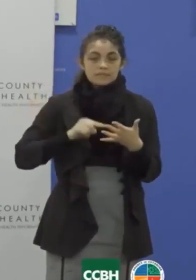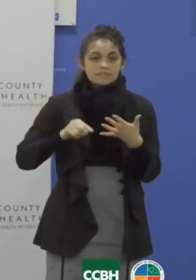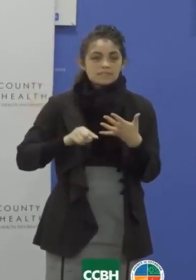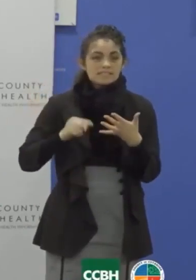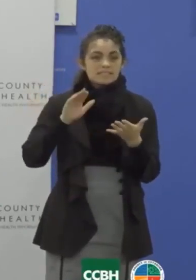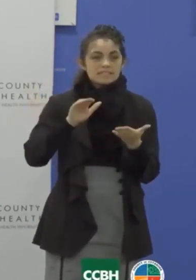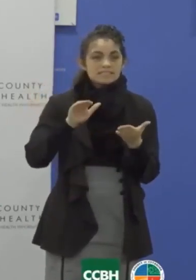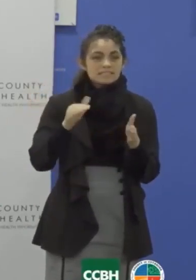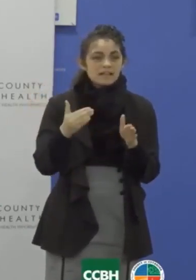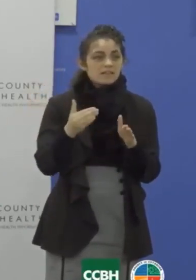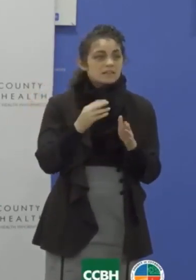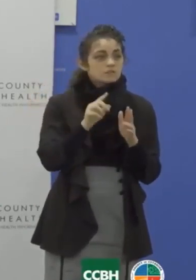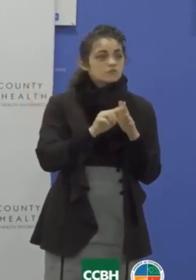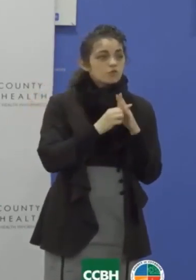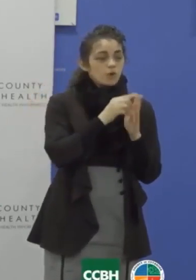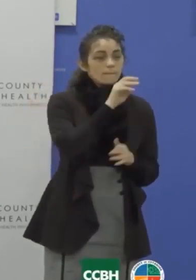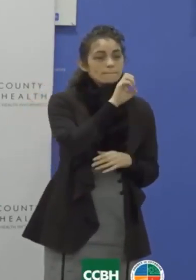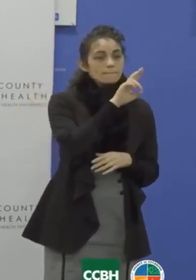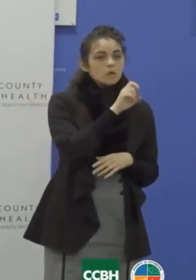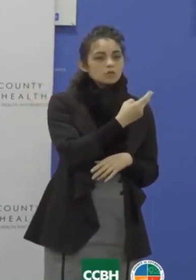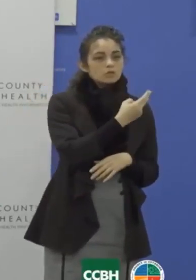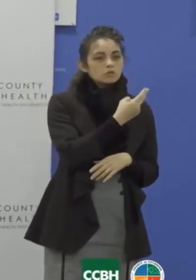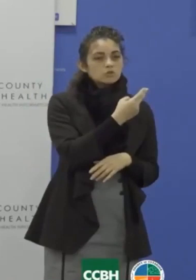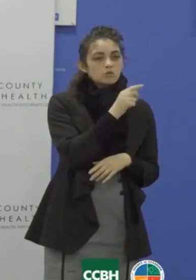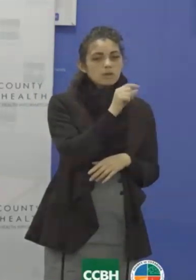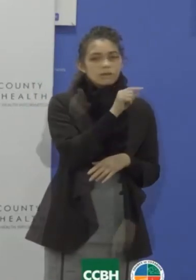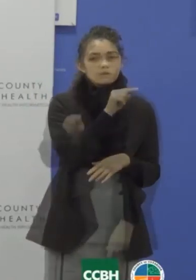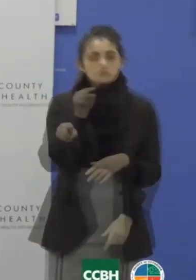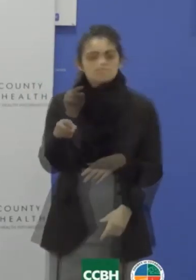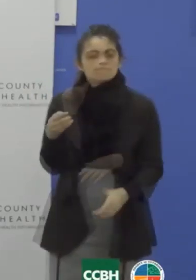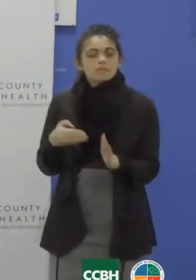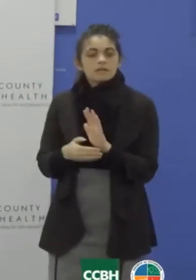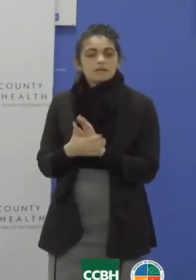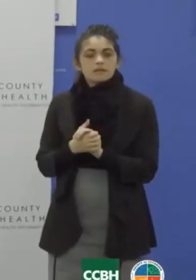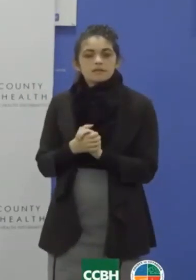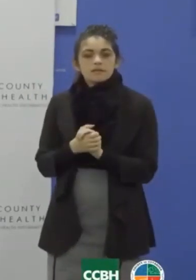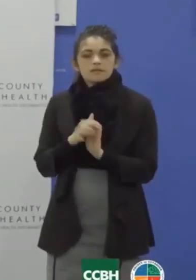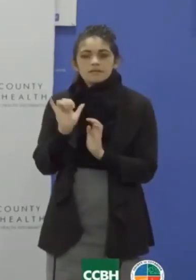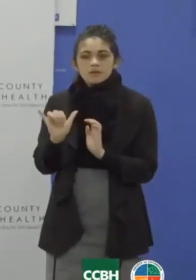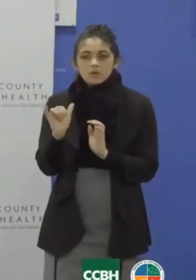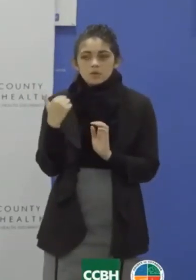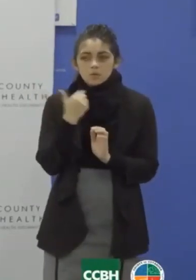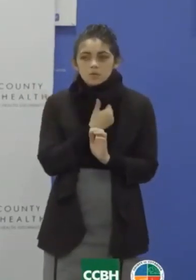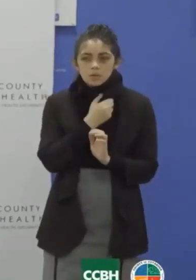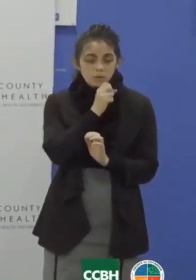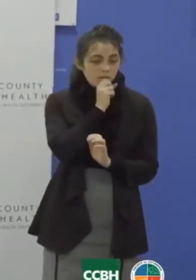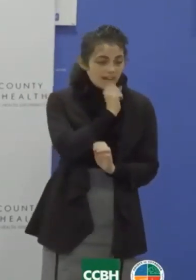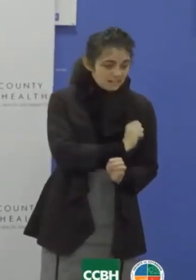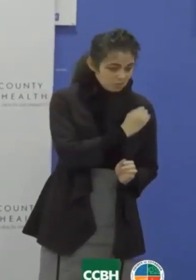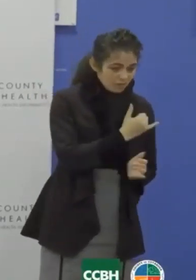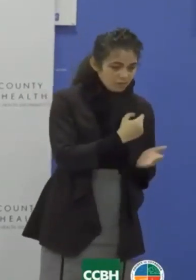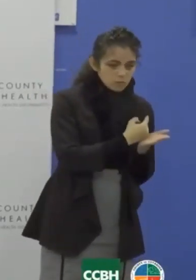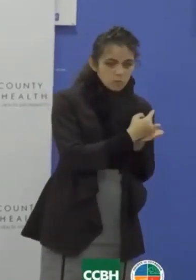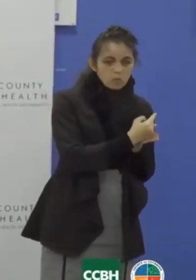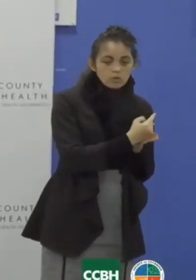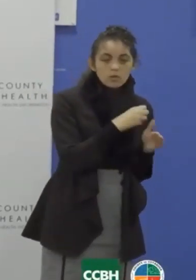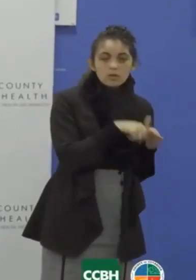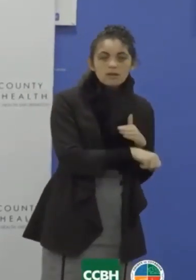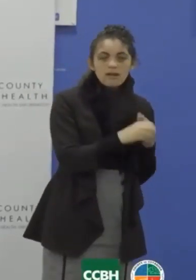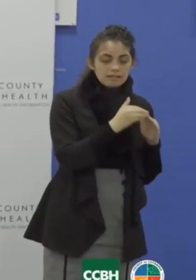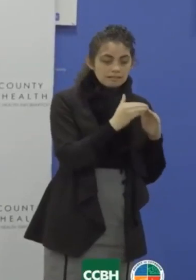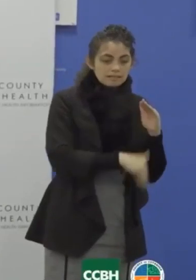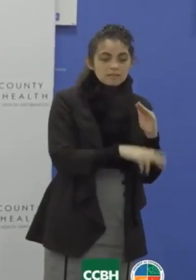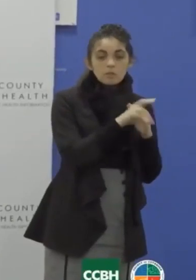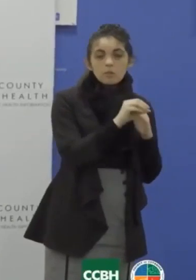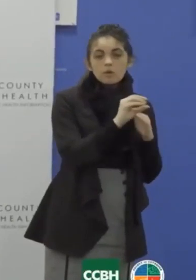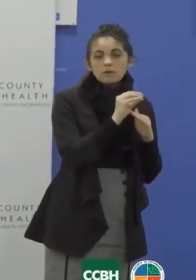death range from March 20th to April 5th. Given that we now, our age range includes newborns under 30